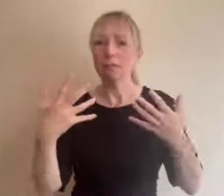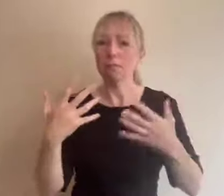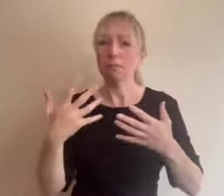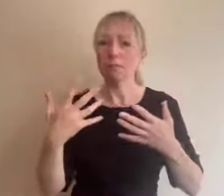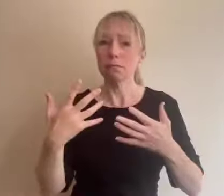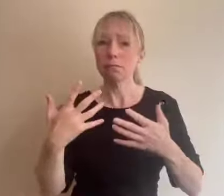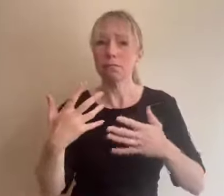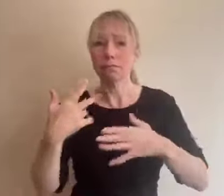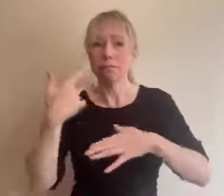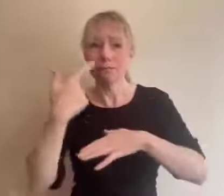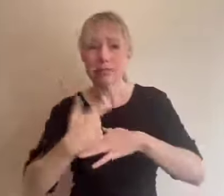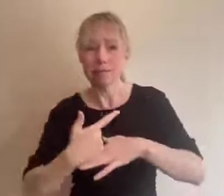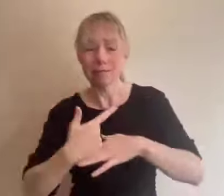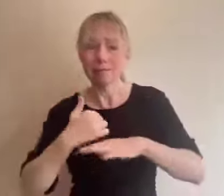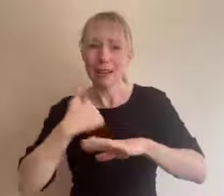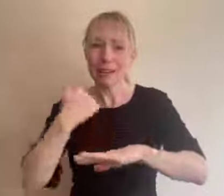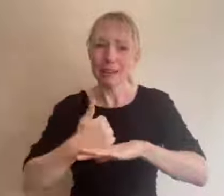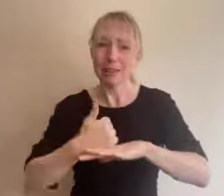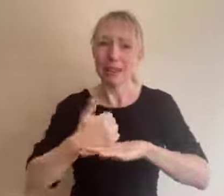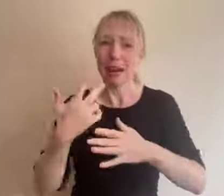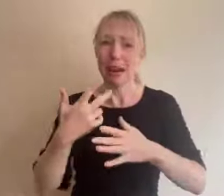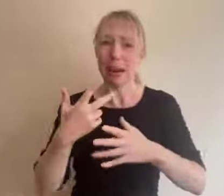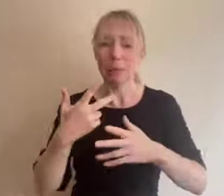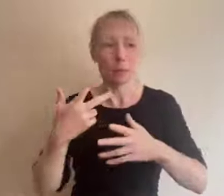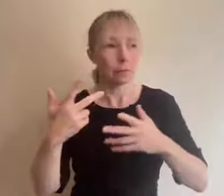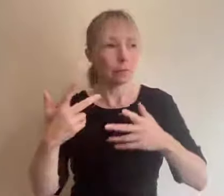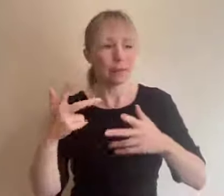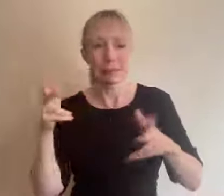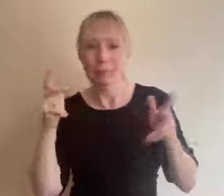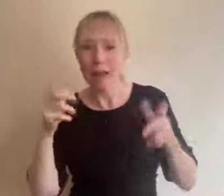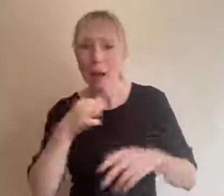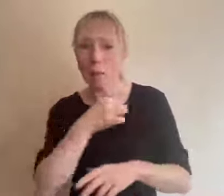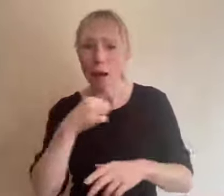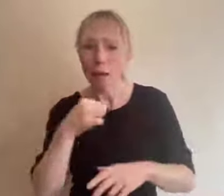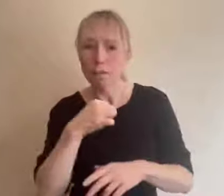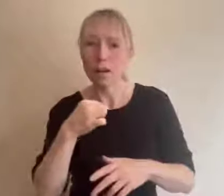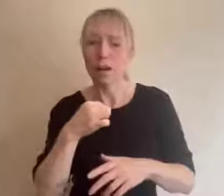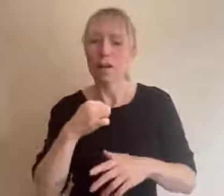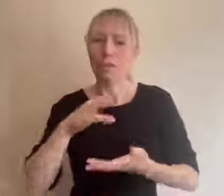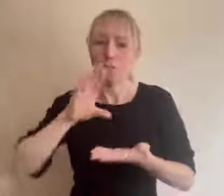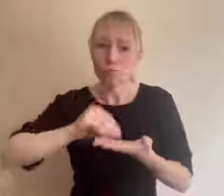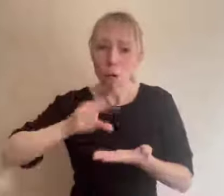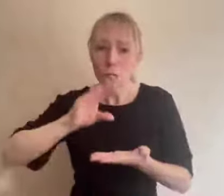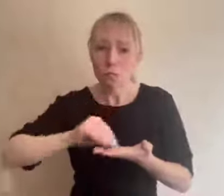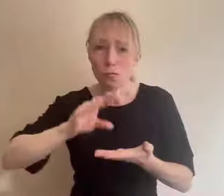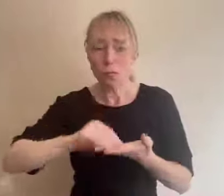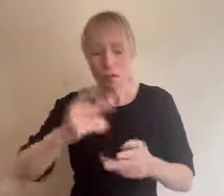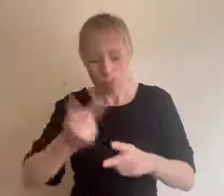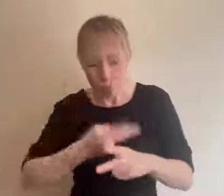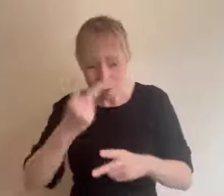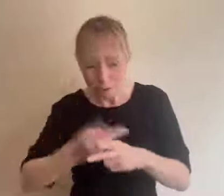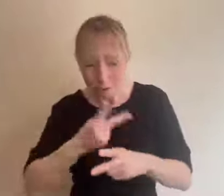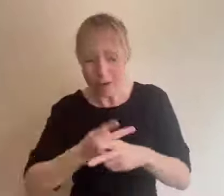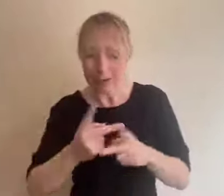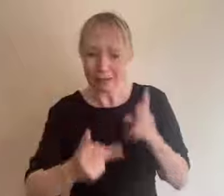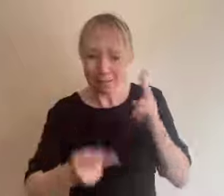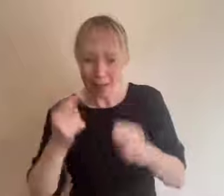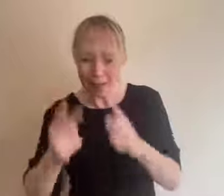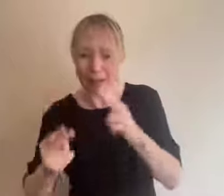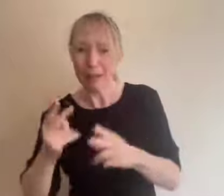learning and recording their talk in multiple takes until they are happy with it editing their talk or video uploading